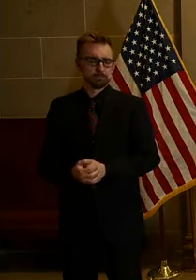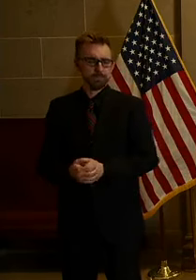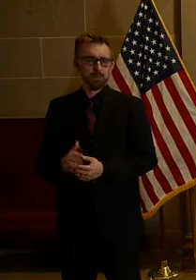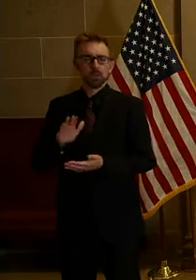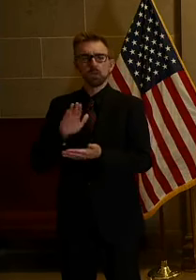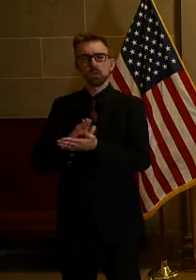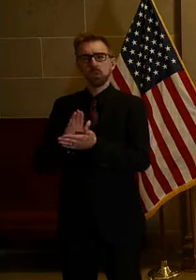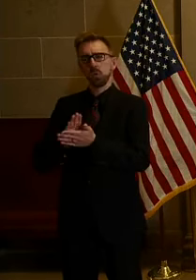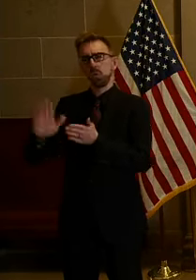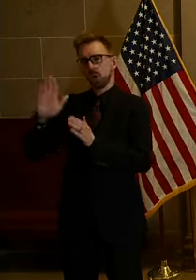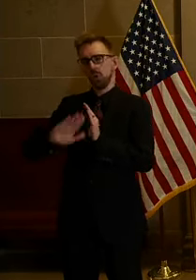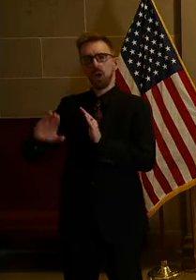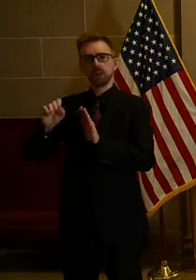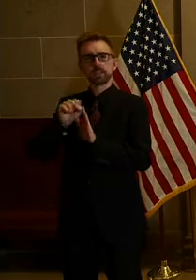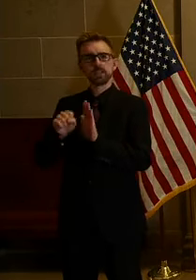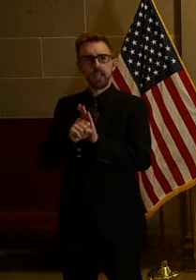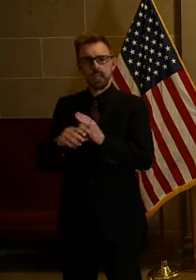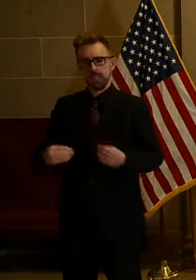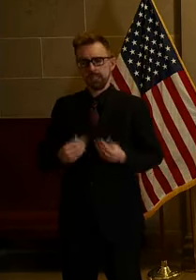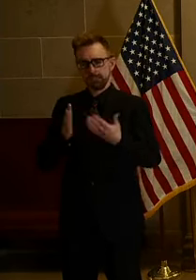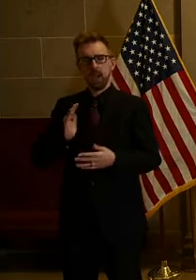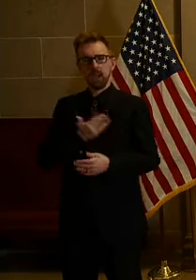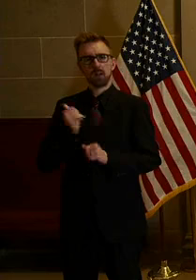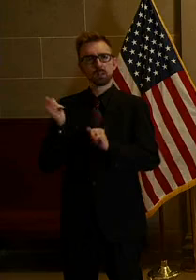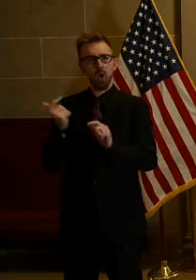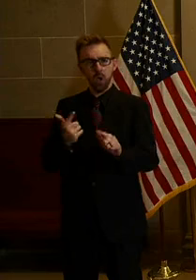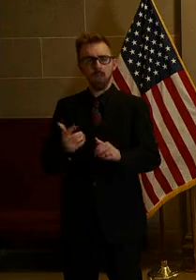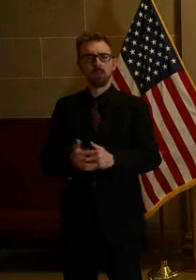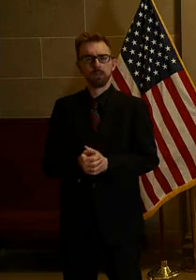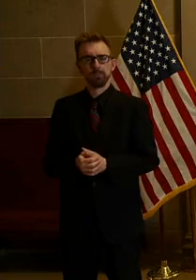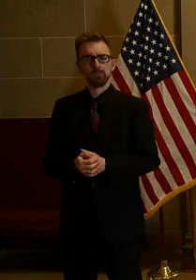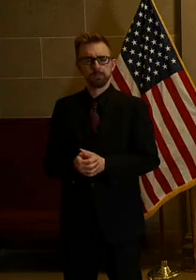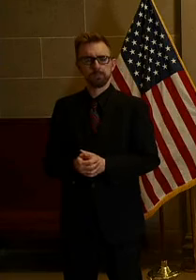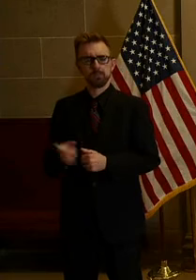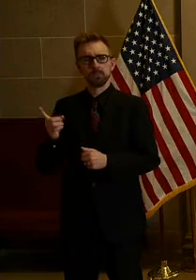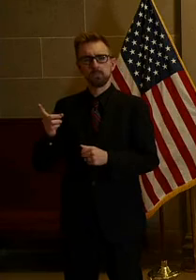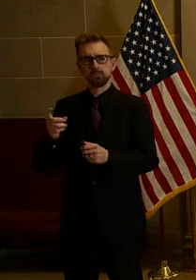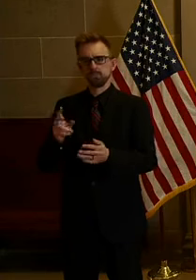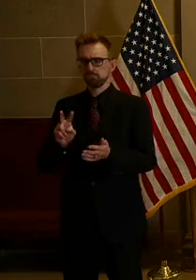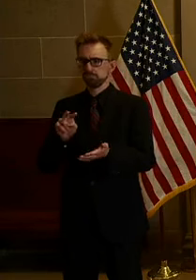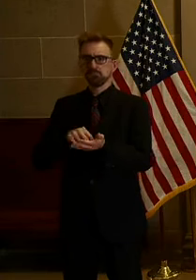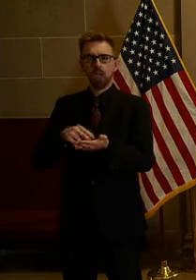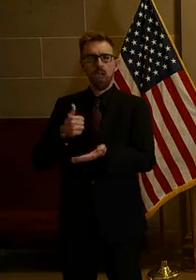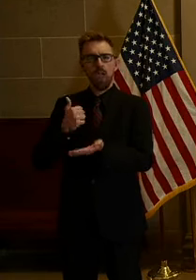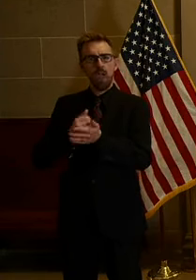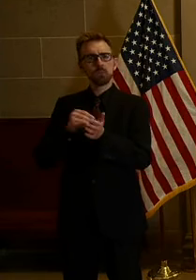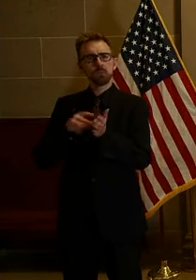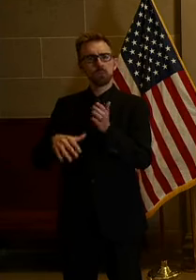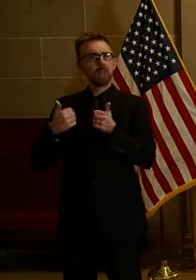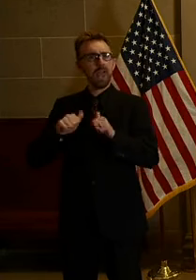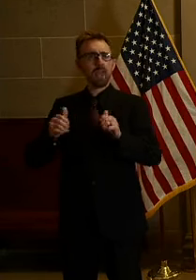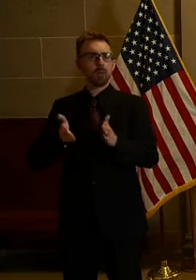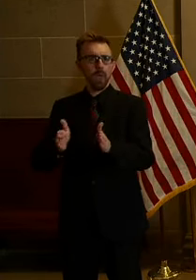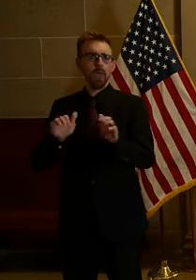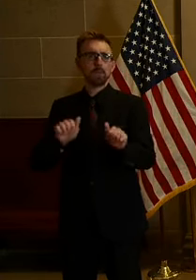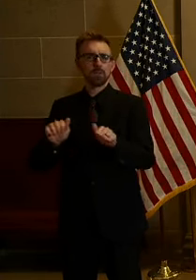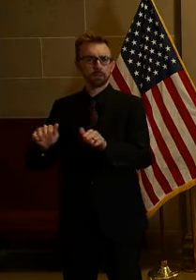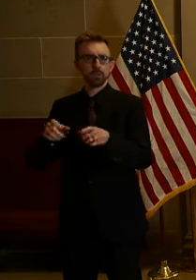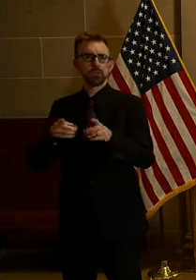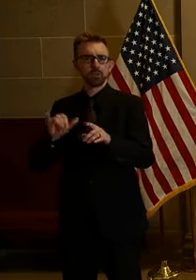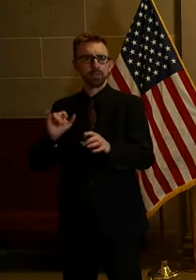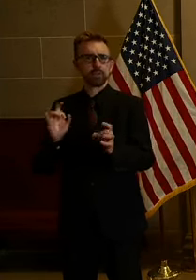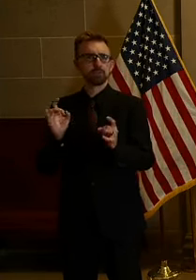state are inspiring us all as they step up to help serve their students in any way they can during these unprecedented